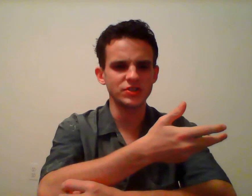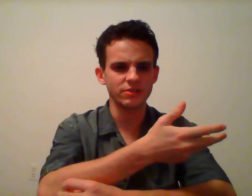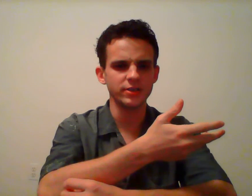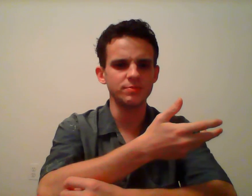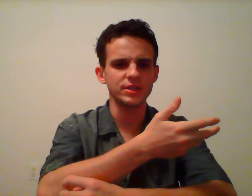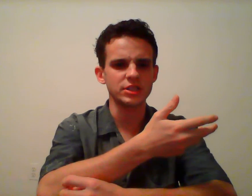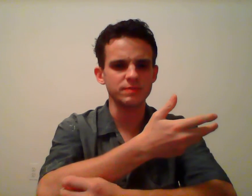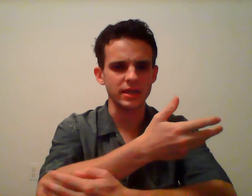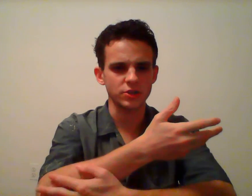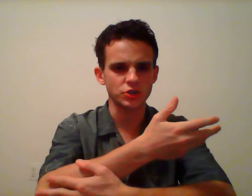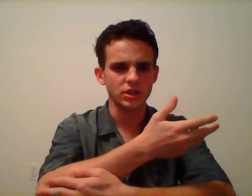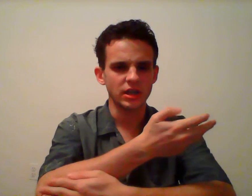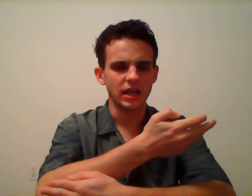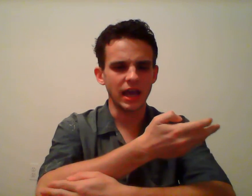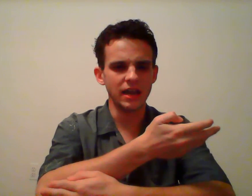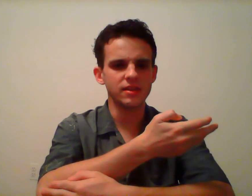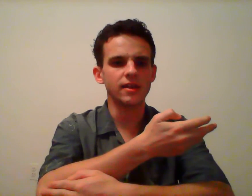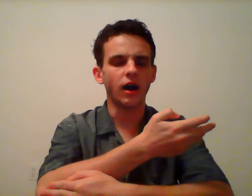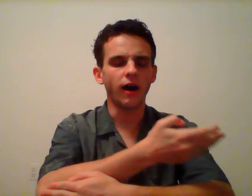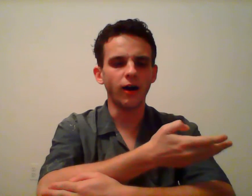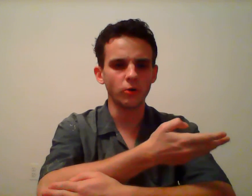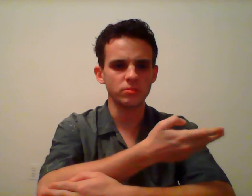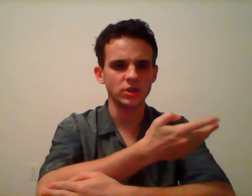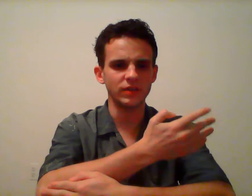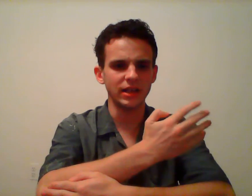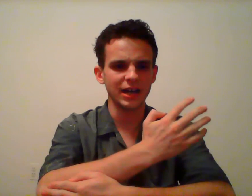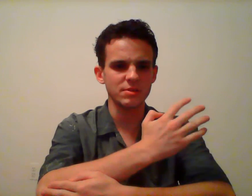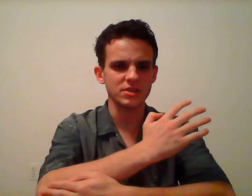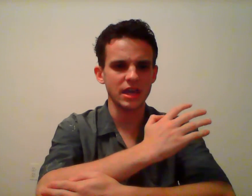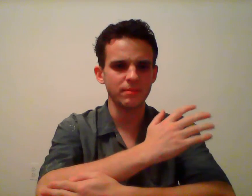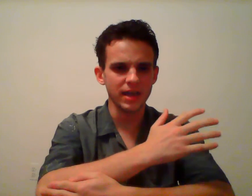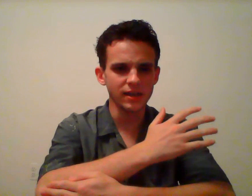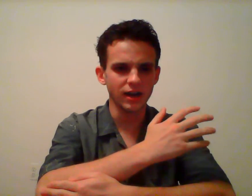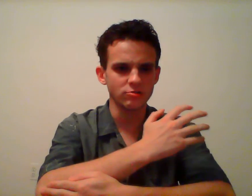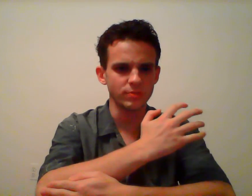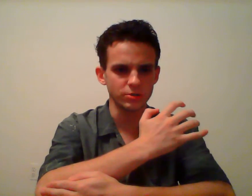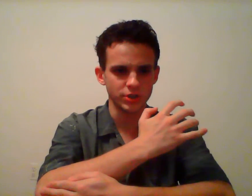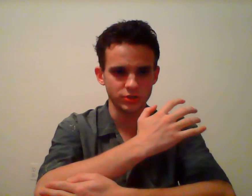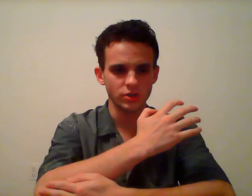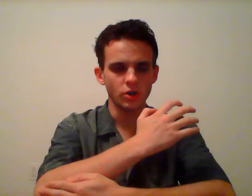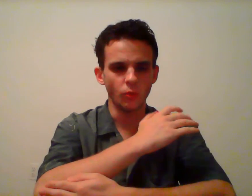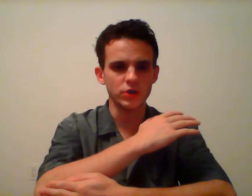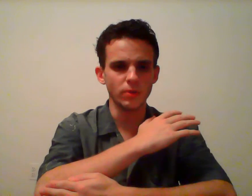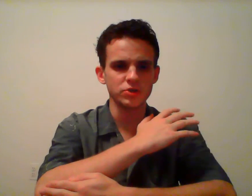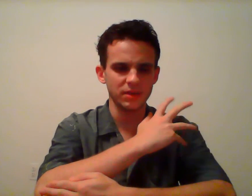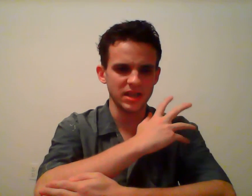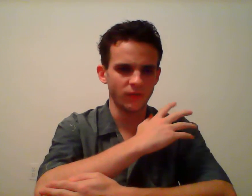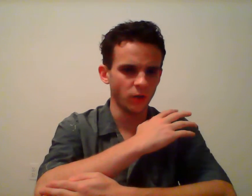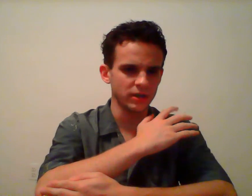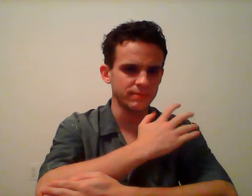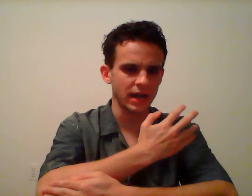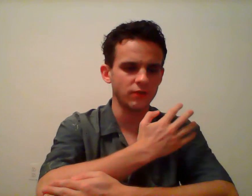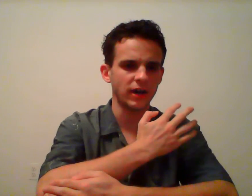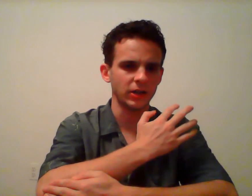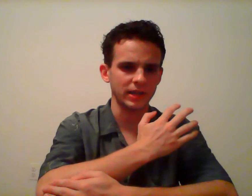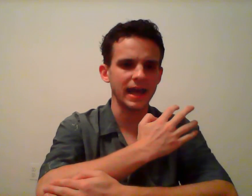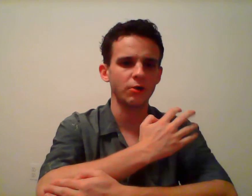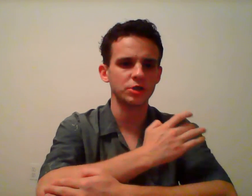considered to be speech. And the harms of anonymous campaign contributions, which most teams have already back filed out,